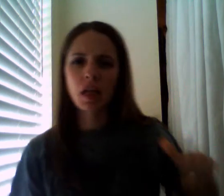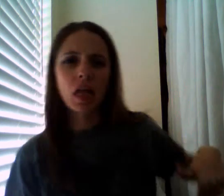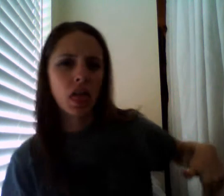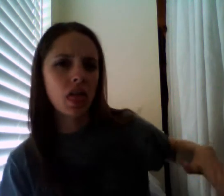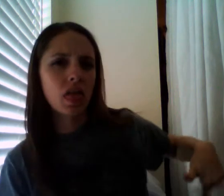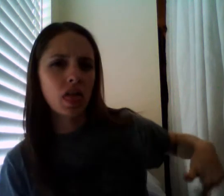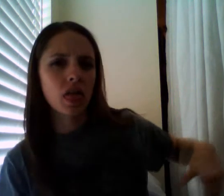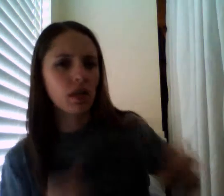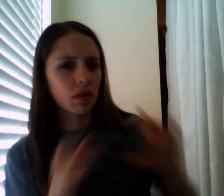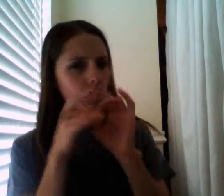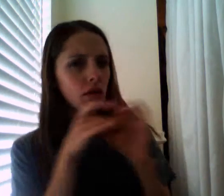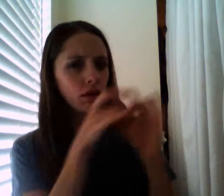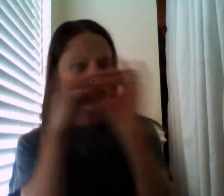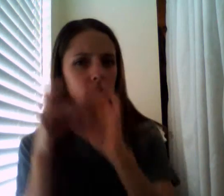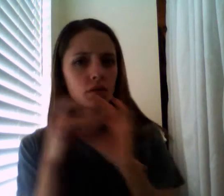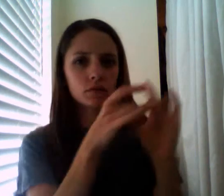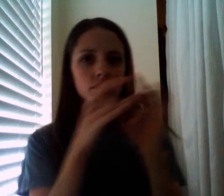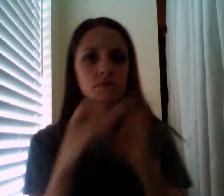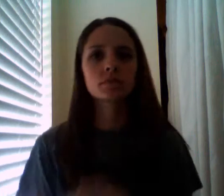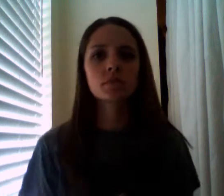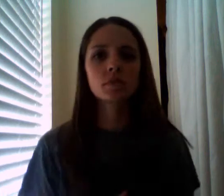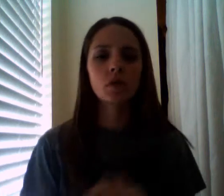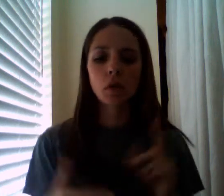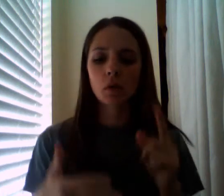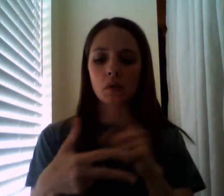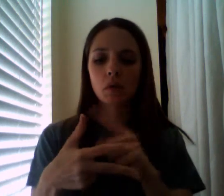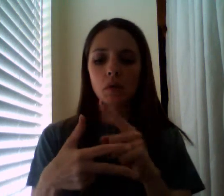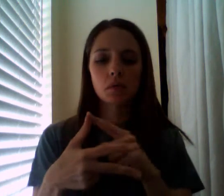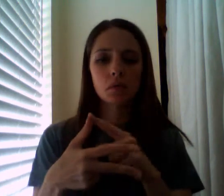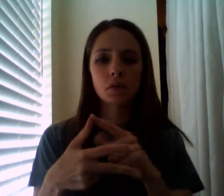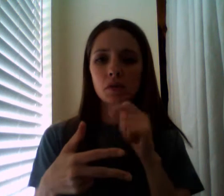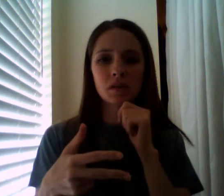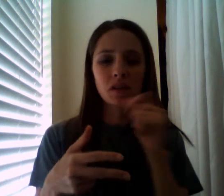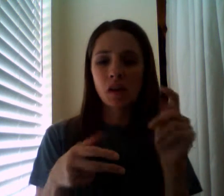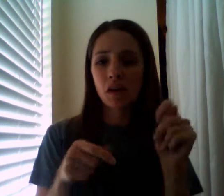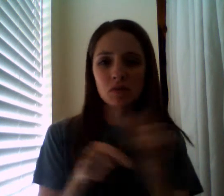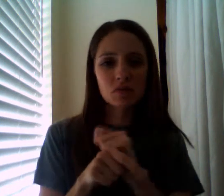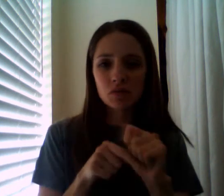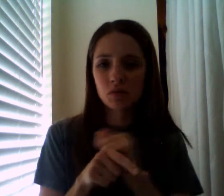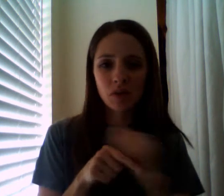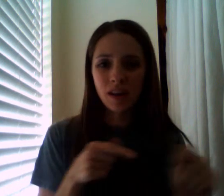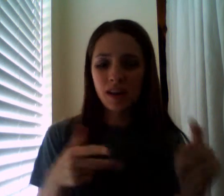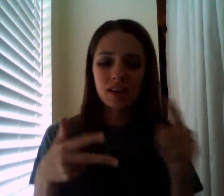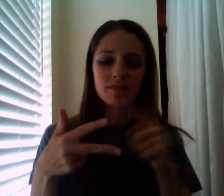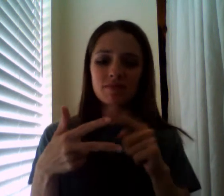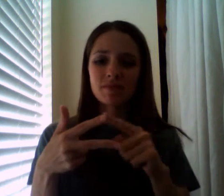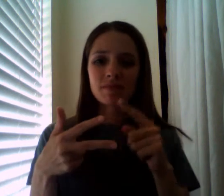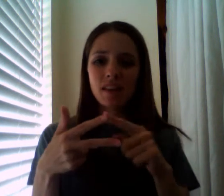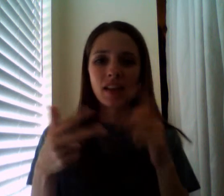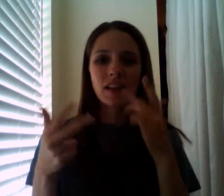didn't have enough money coming in to keep them with food and ammunition and also there was a lack of support